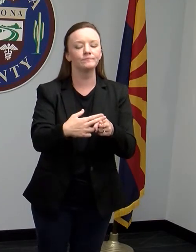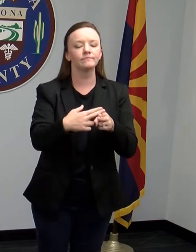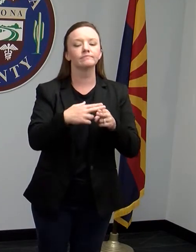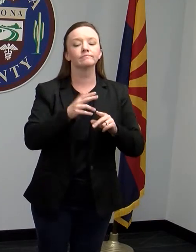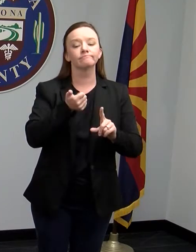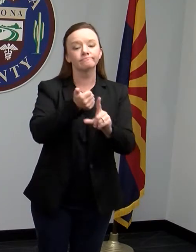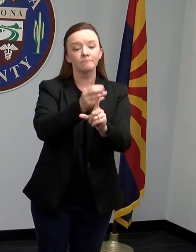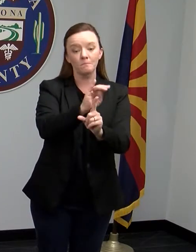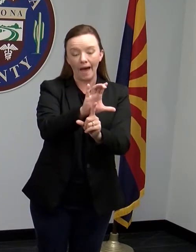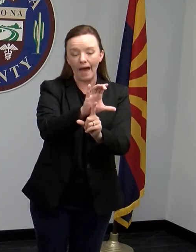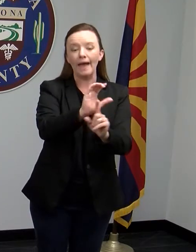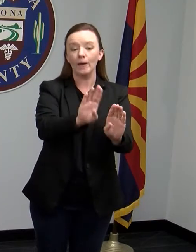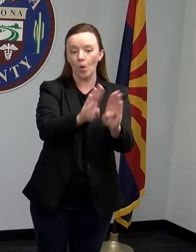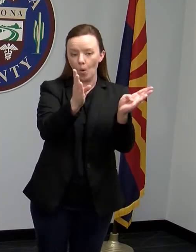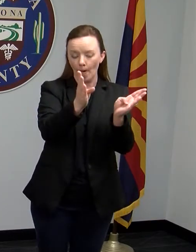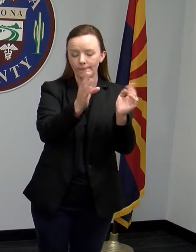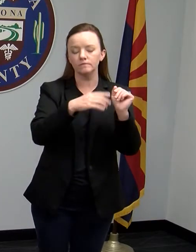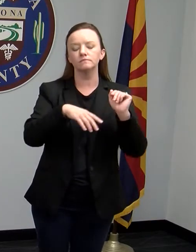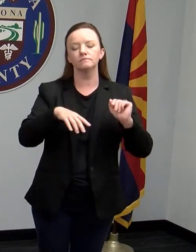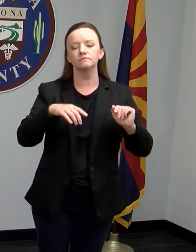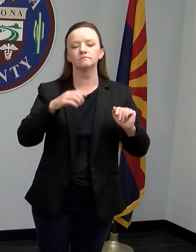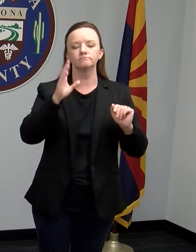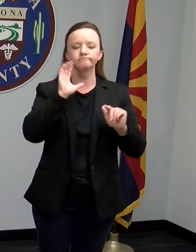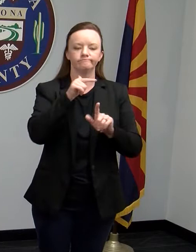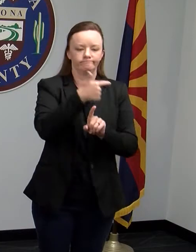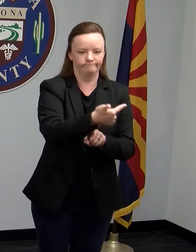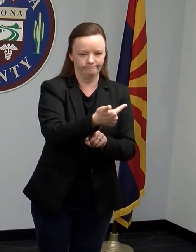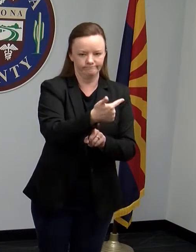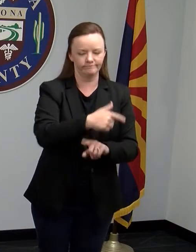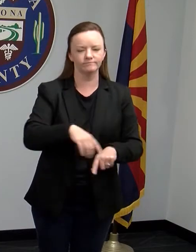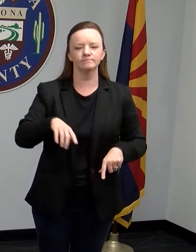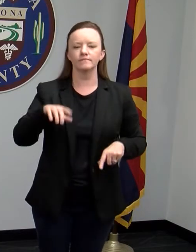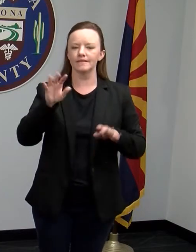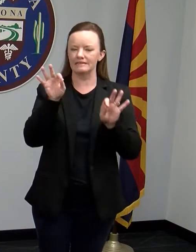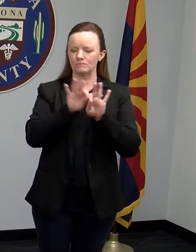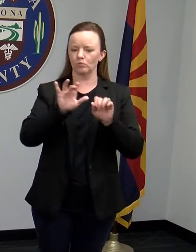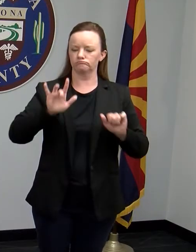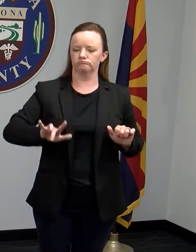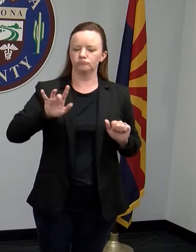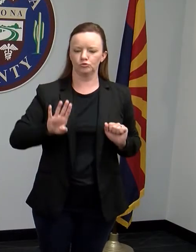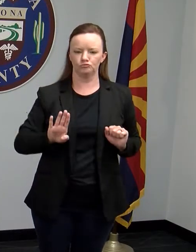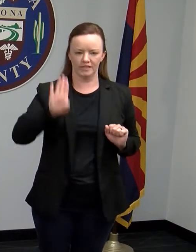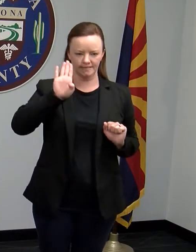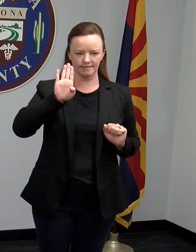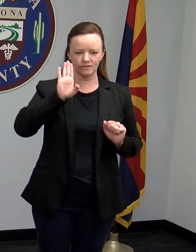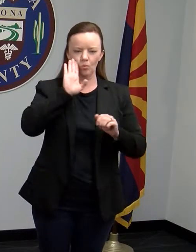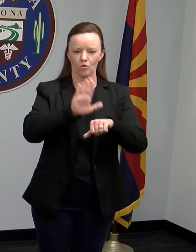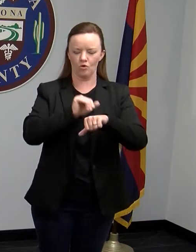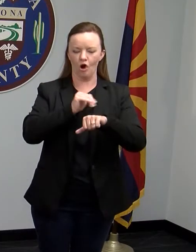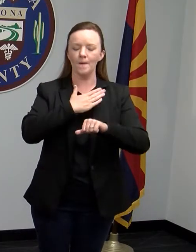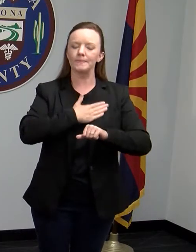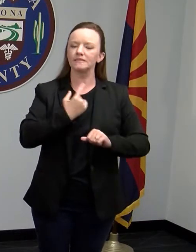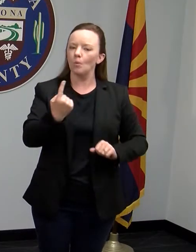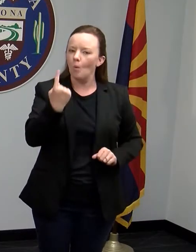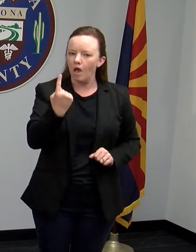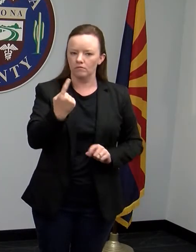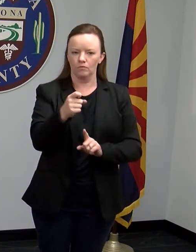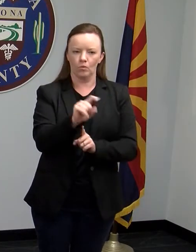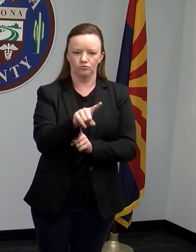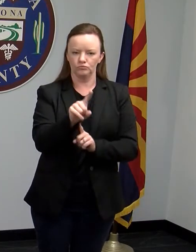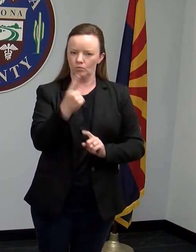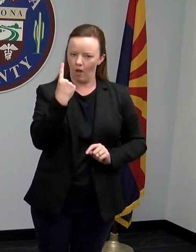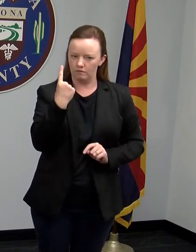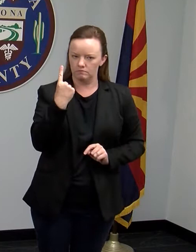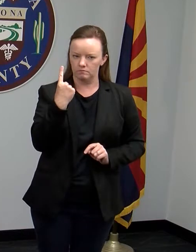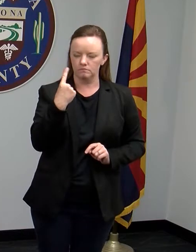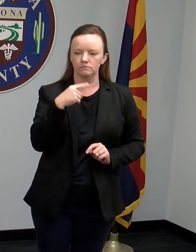unmute your mic. You'll raise your hand virtually, and then he will call upon you to ask a question. Please only ask one question at a time.